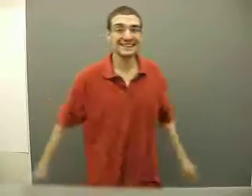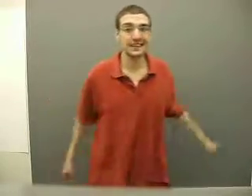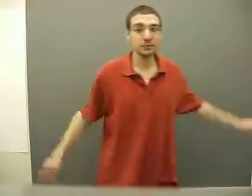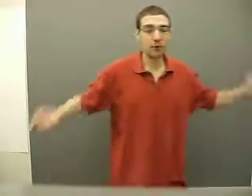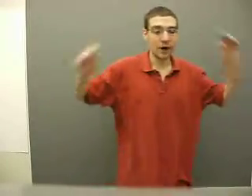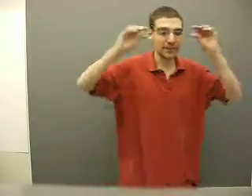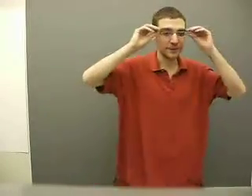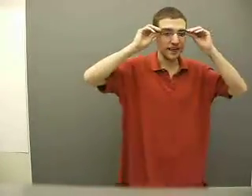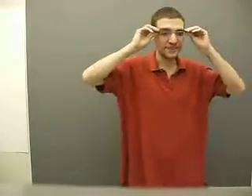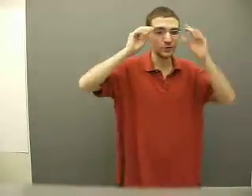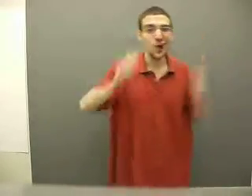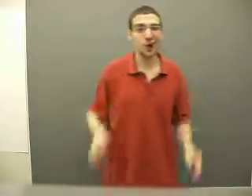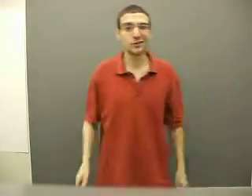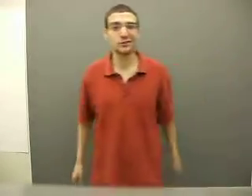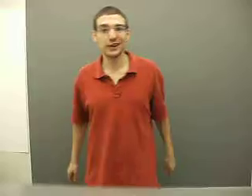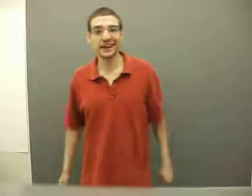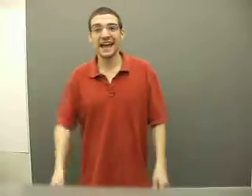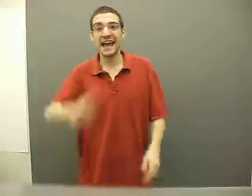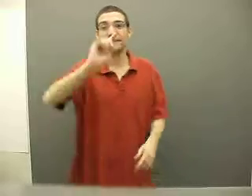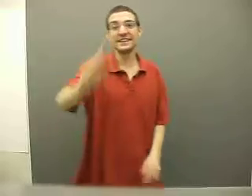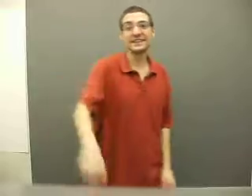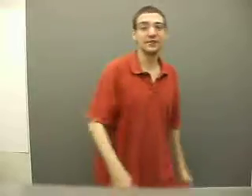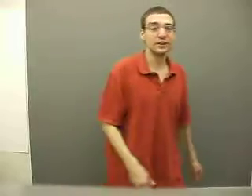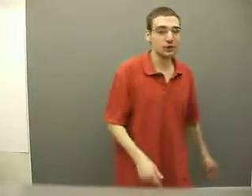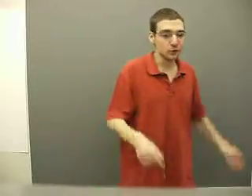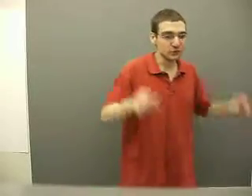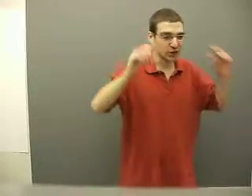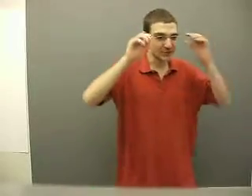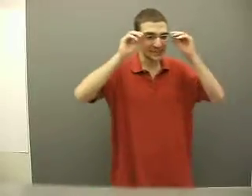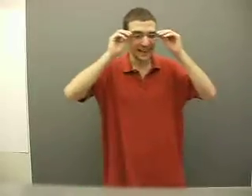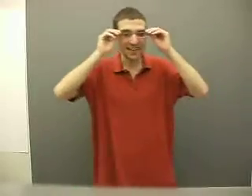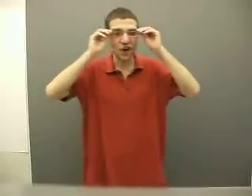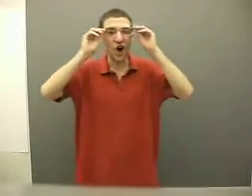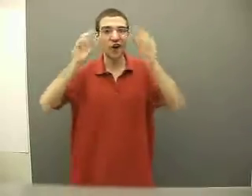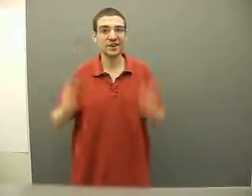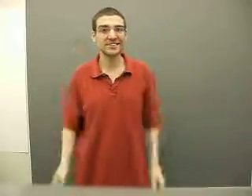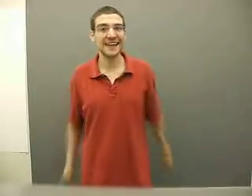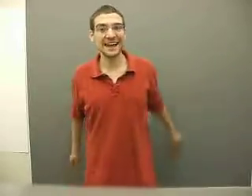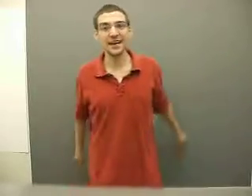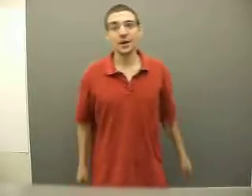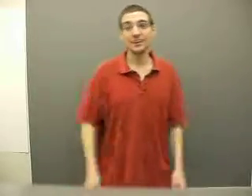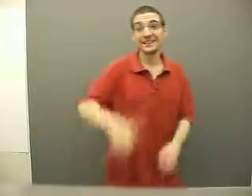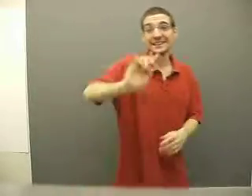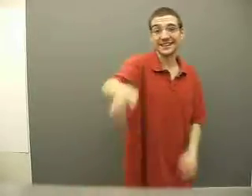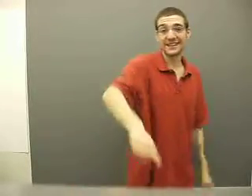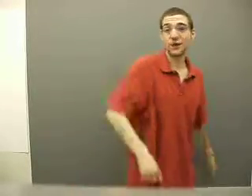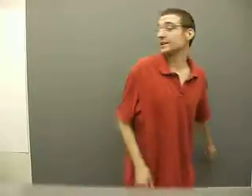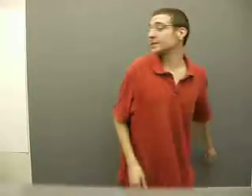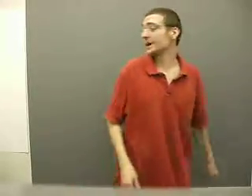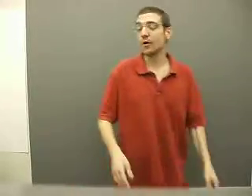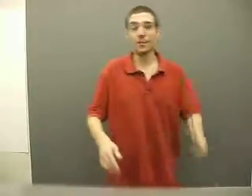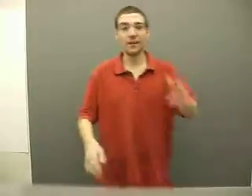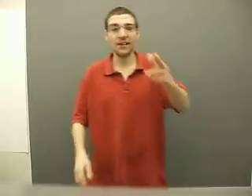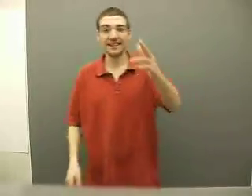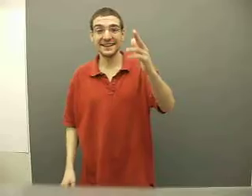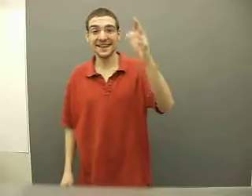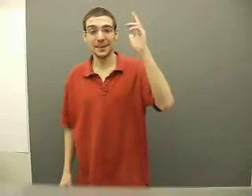team would want me. I'm not too hard to trade every year in New Jersey like the Garden State. But this ain't only about all ball and they're